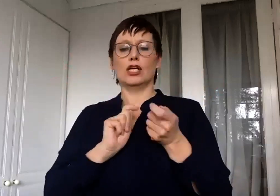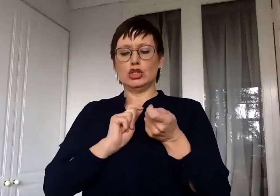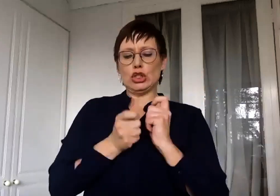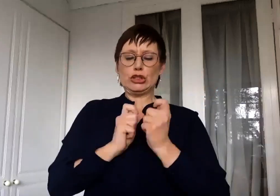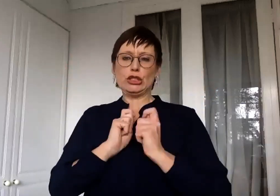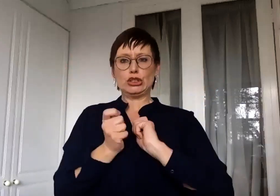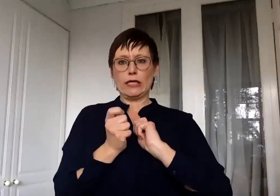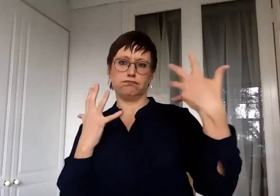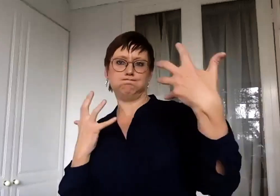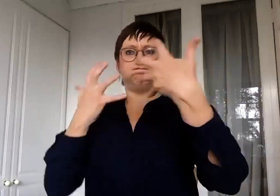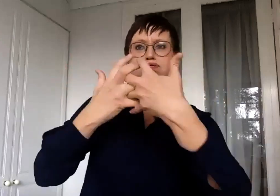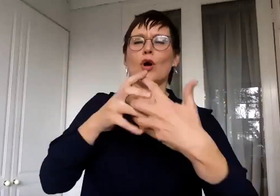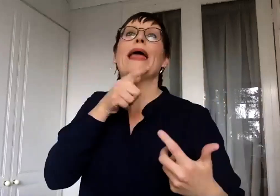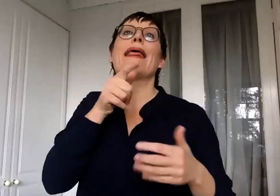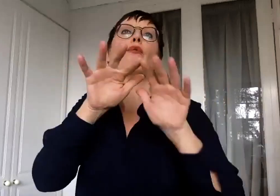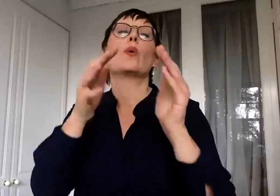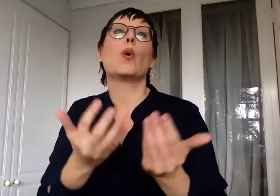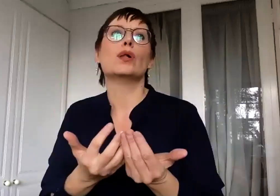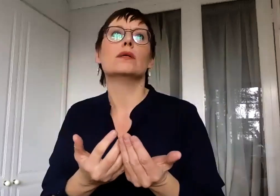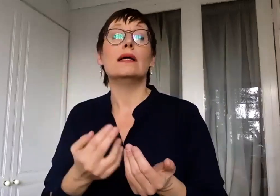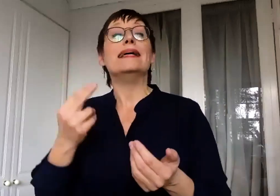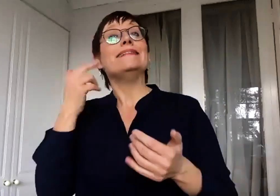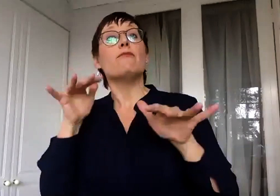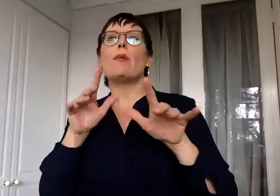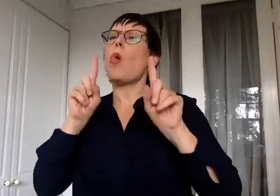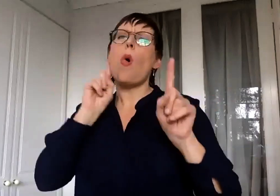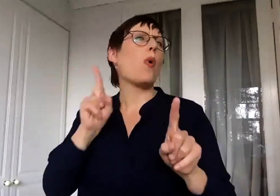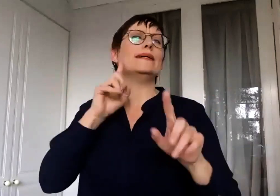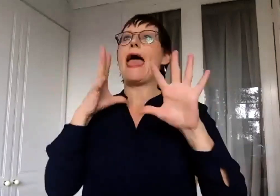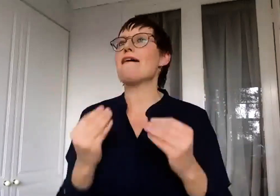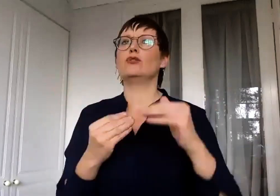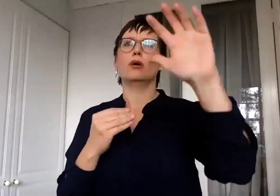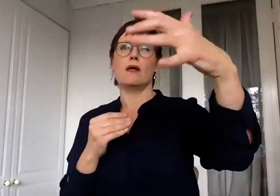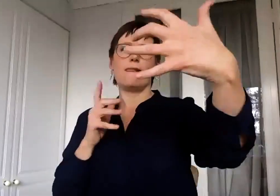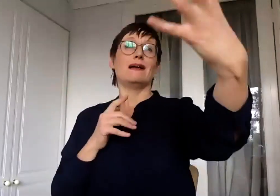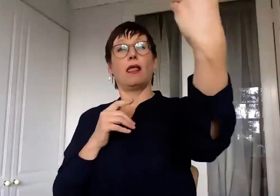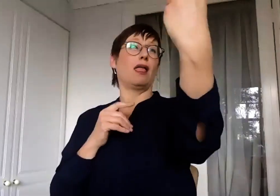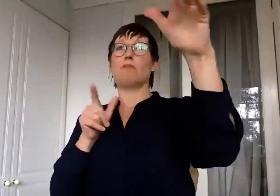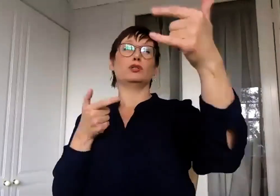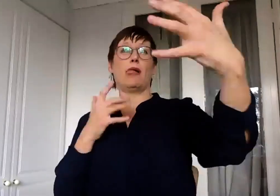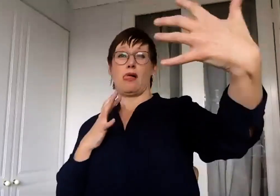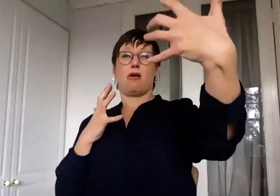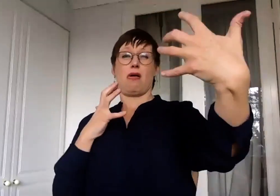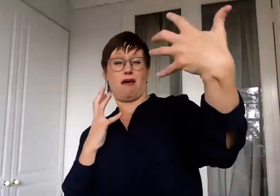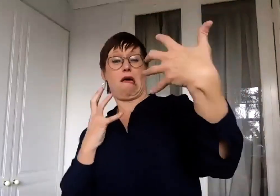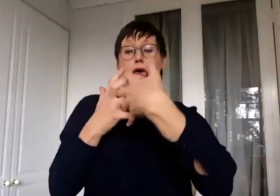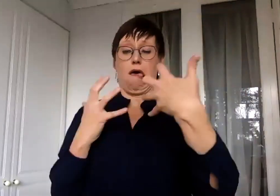they're having to continually read you. So in kind of communication 101, if you're looking at the messenger, the receiver and the message,